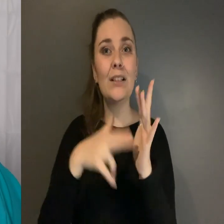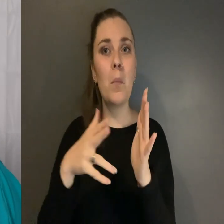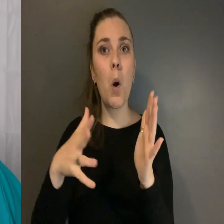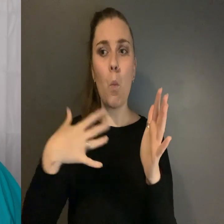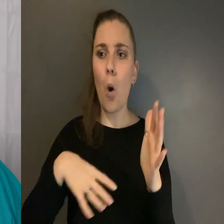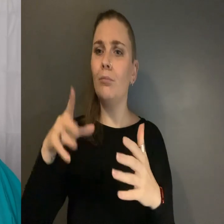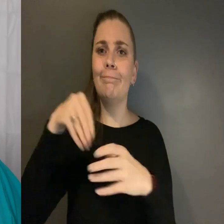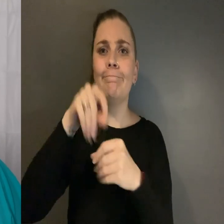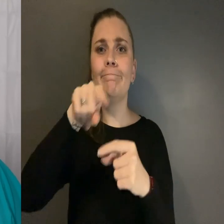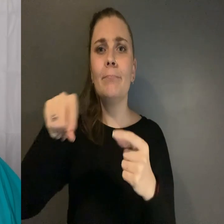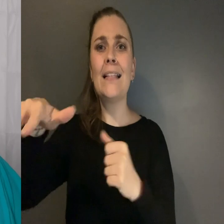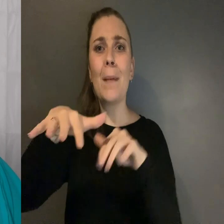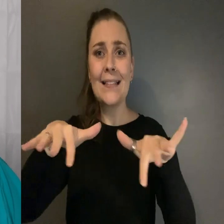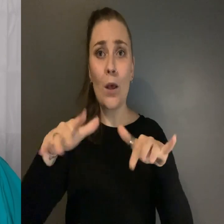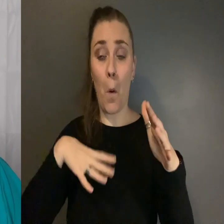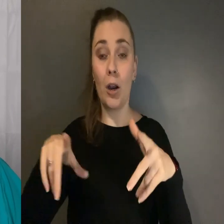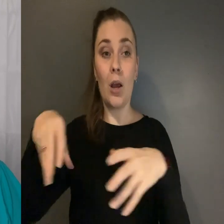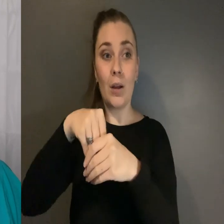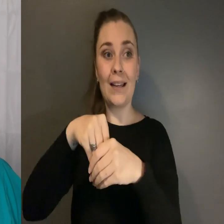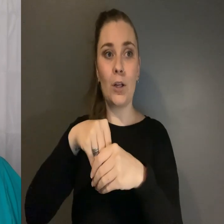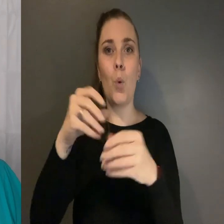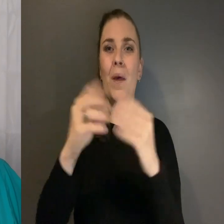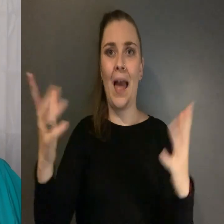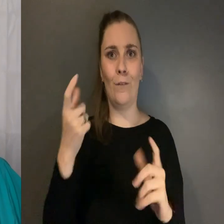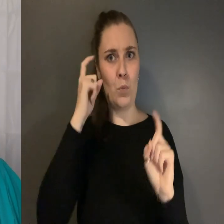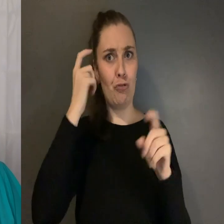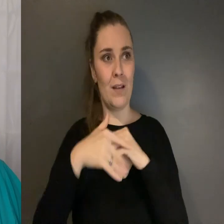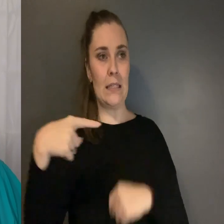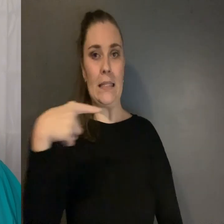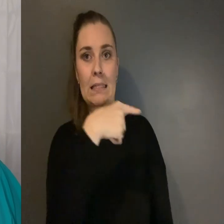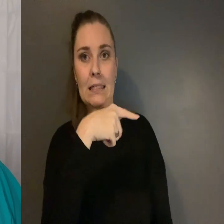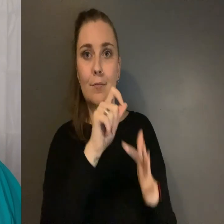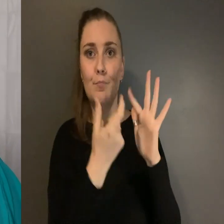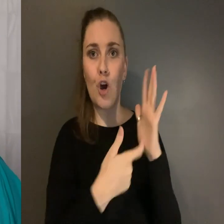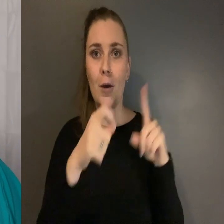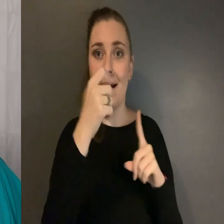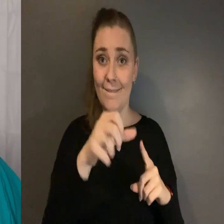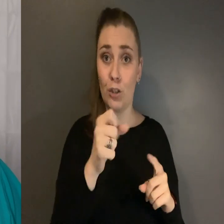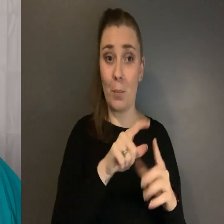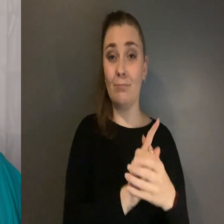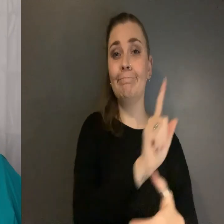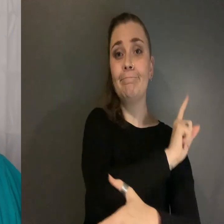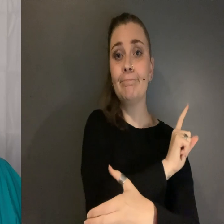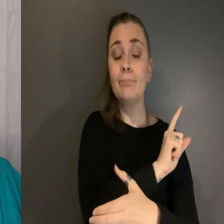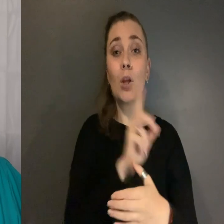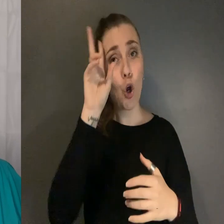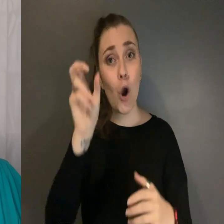to those spaces Without having to interact with the perpetrator It's a form of taking responsibility